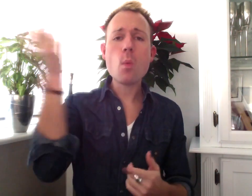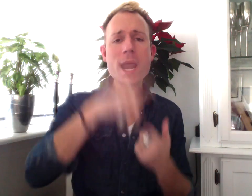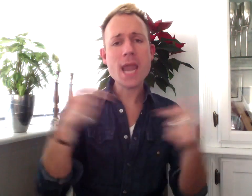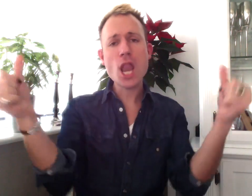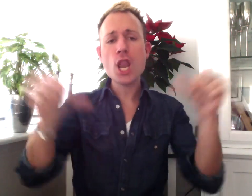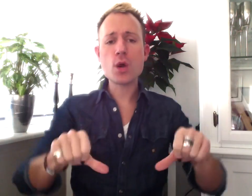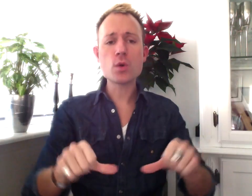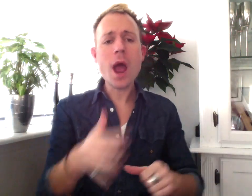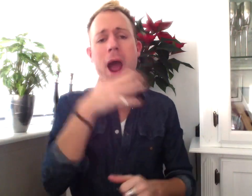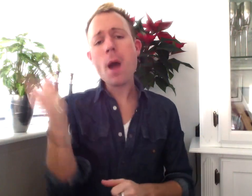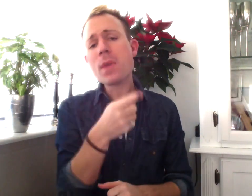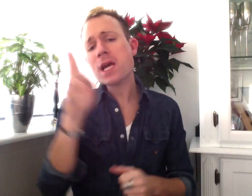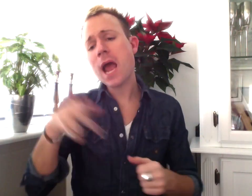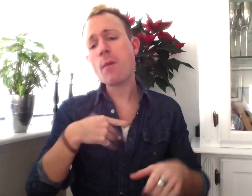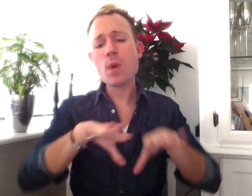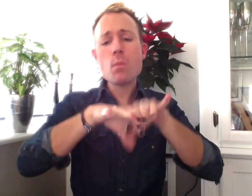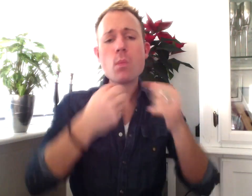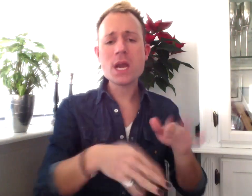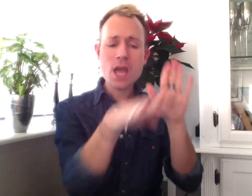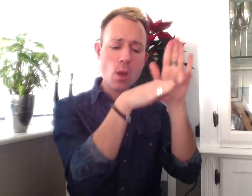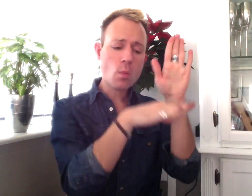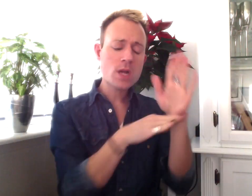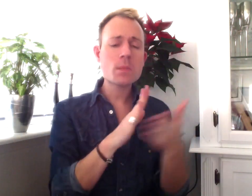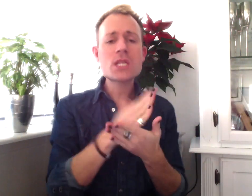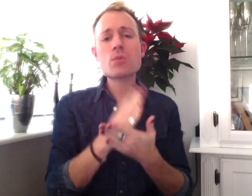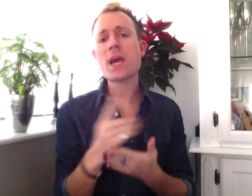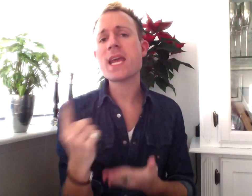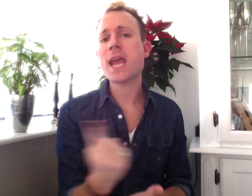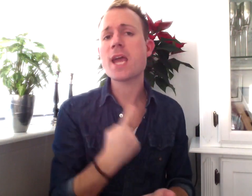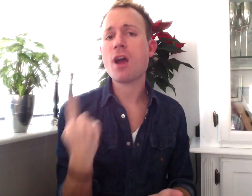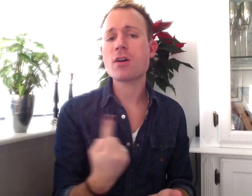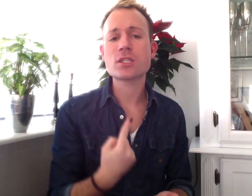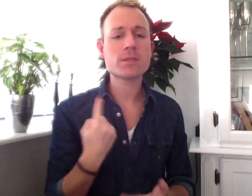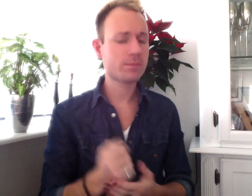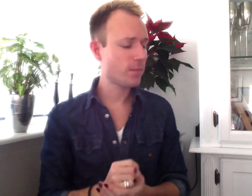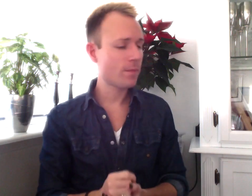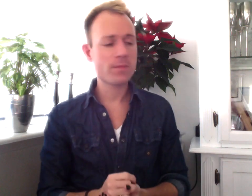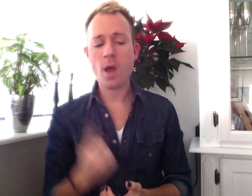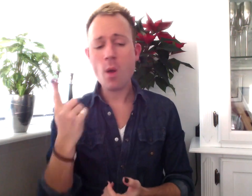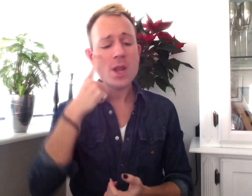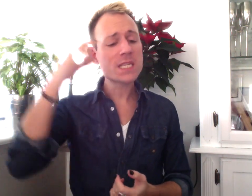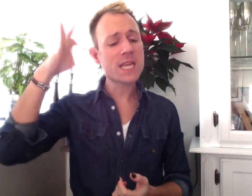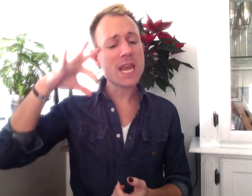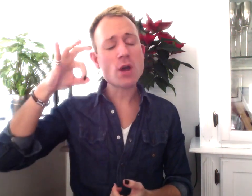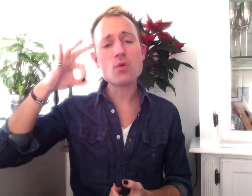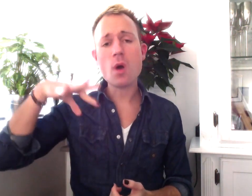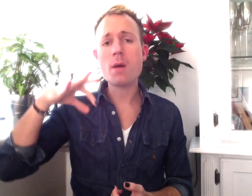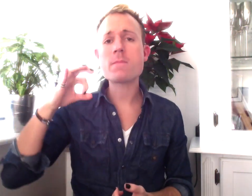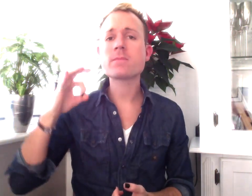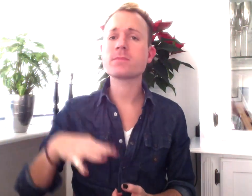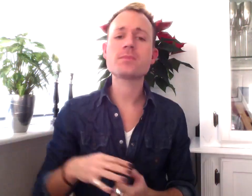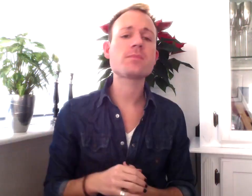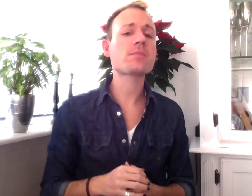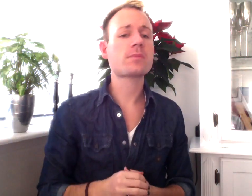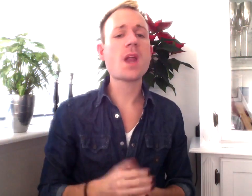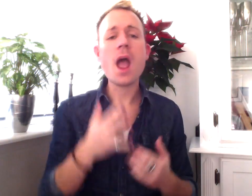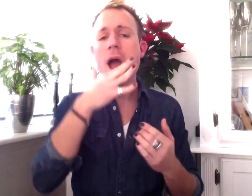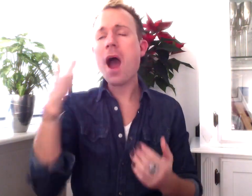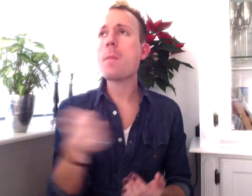win or lose? How many times can we break the rules between us? Only teardrops. How